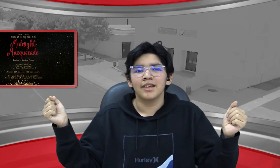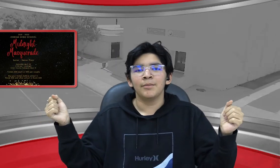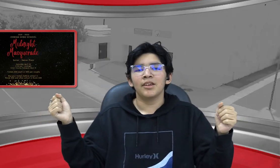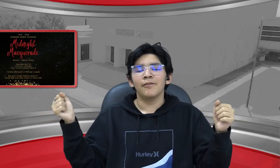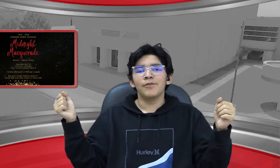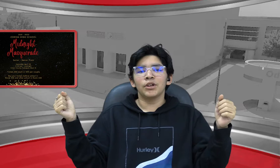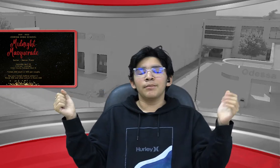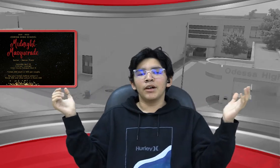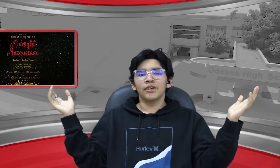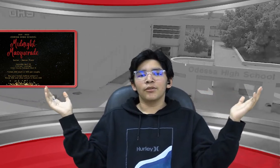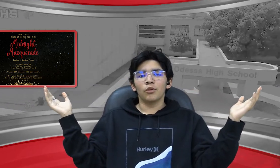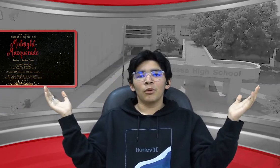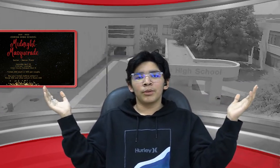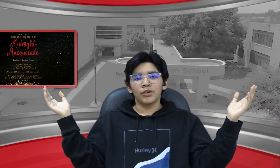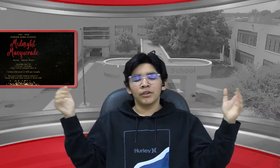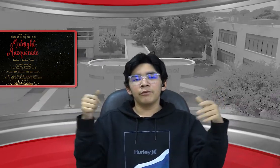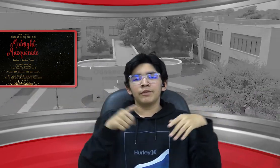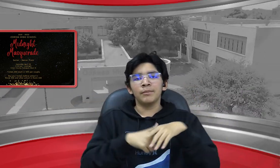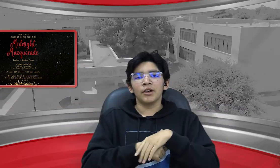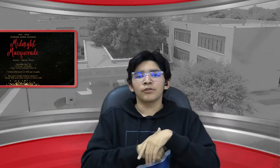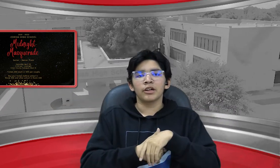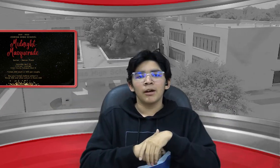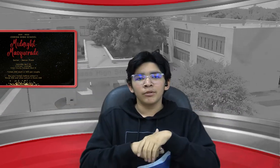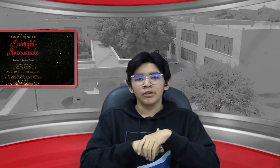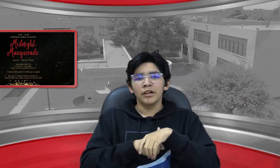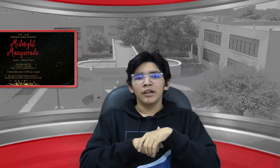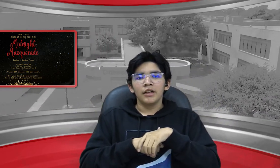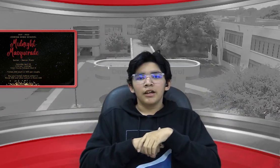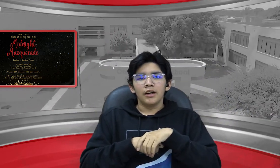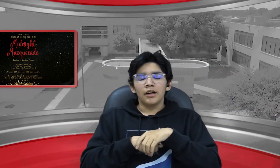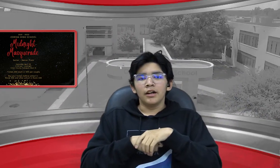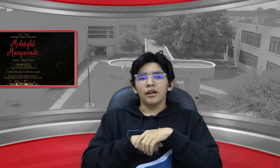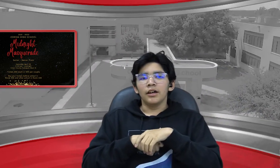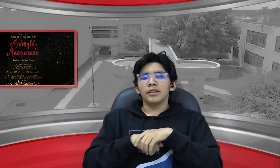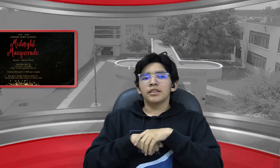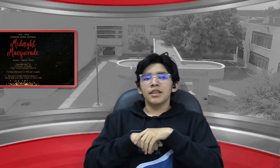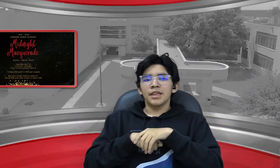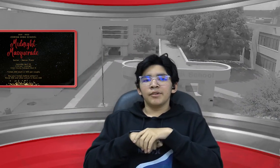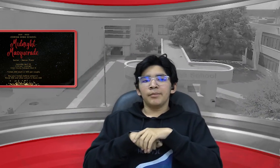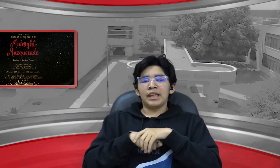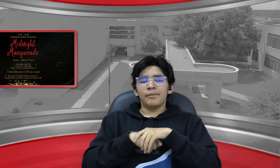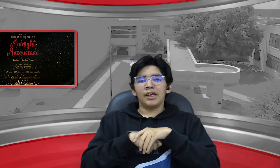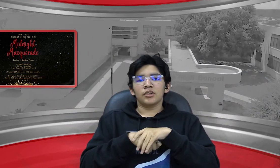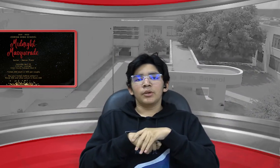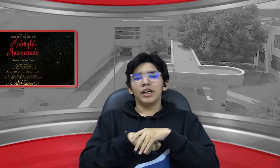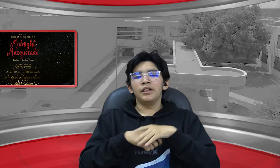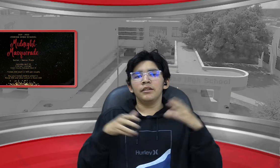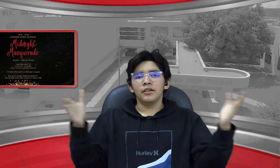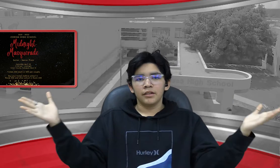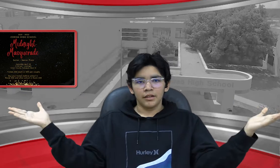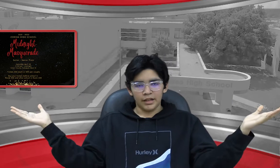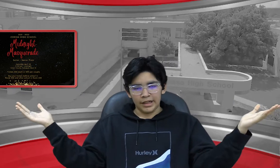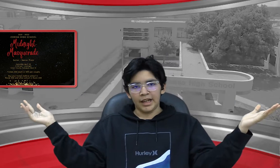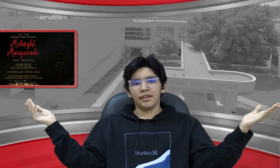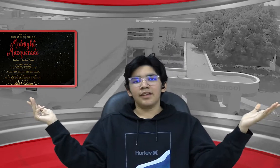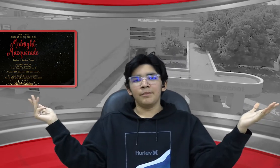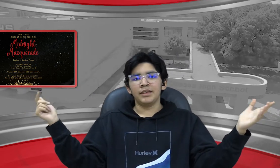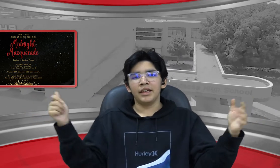same stuff 30 bucks for one person 50 bucks for a couple uh the theme is midnight masquerade it ends at midnight